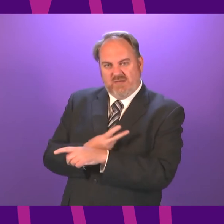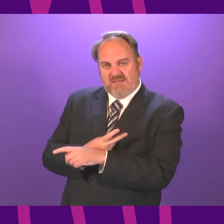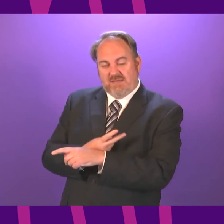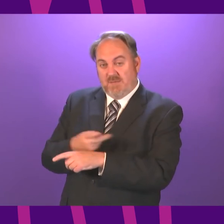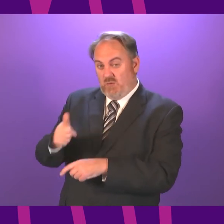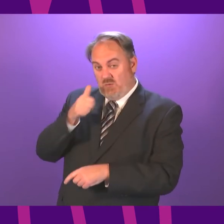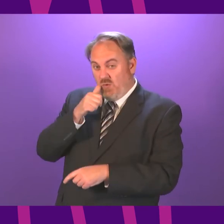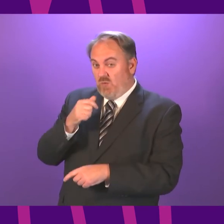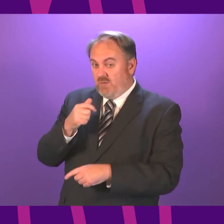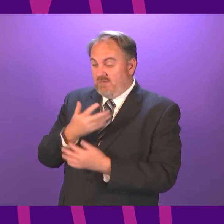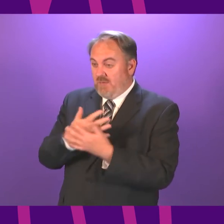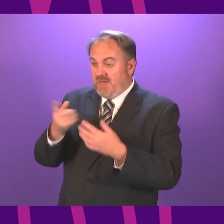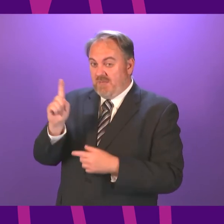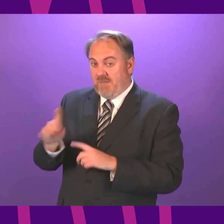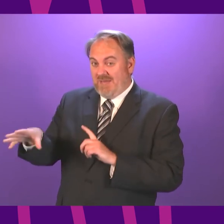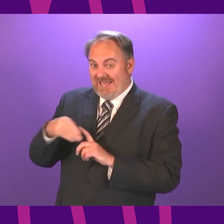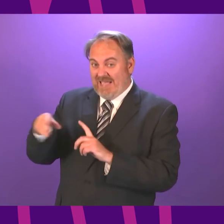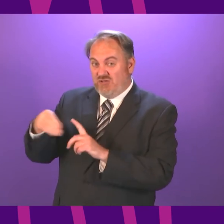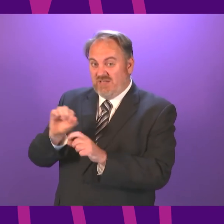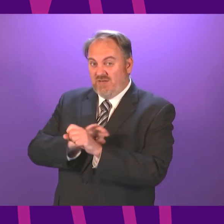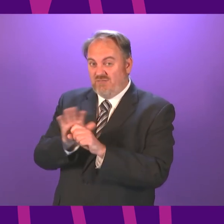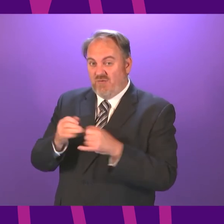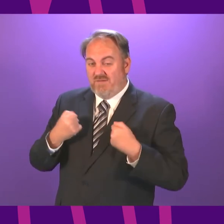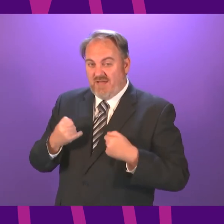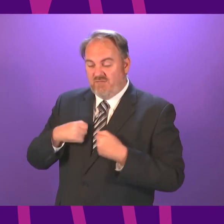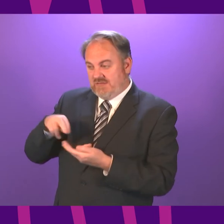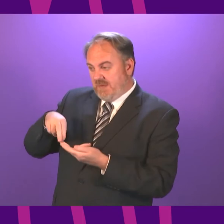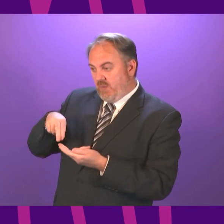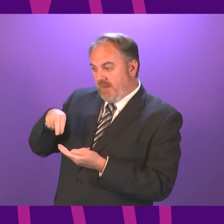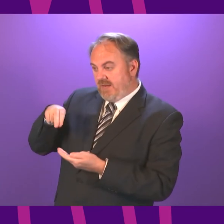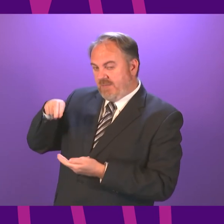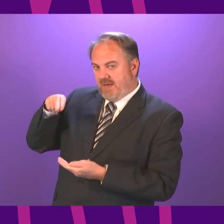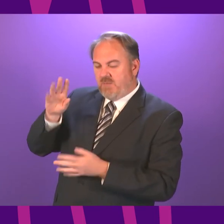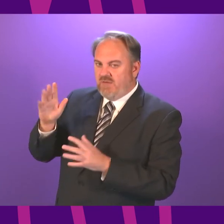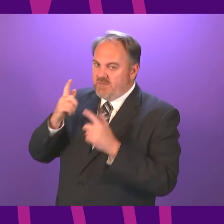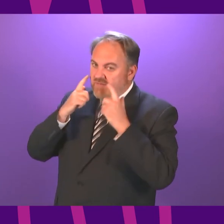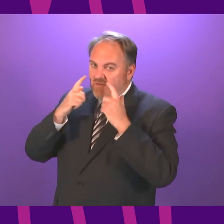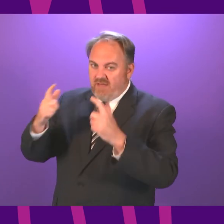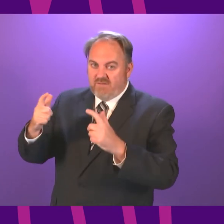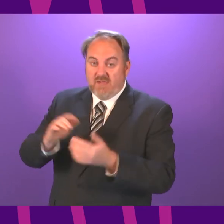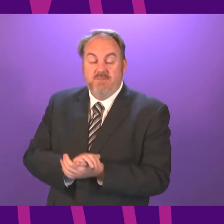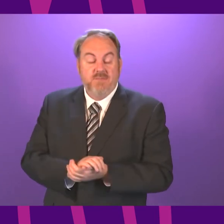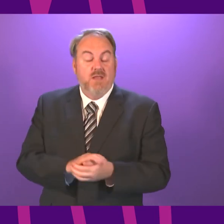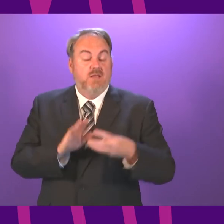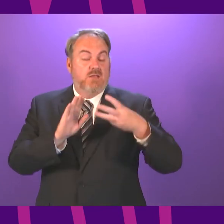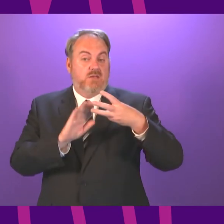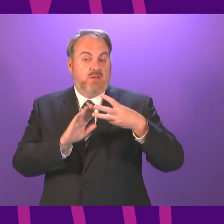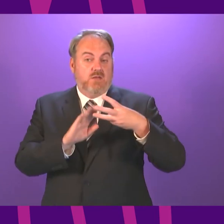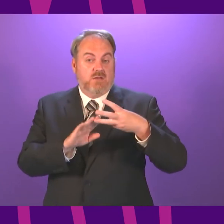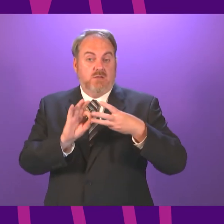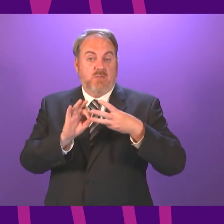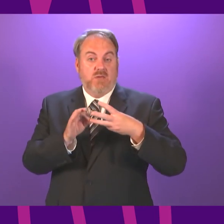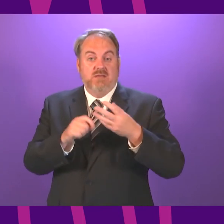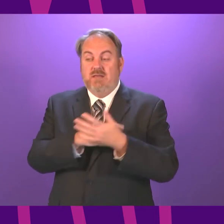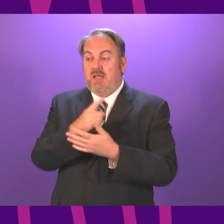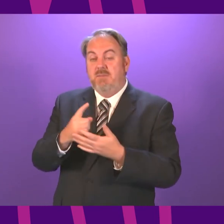have been rising as well. So there is a need to continue to balance these things carefully. Lastly, presenting, officer, on basic mitigations.